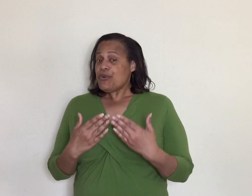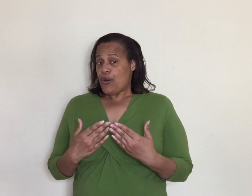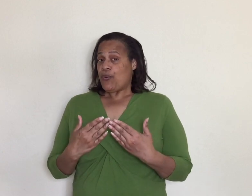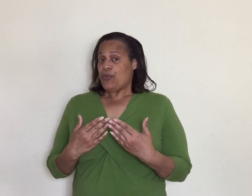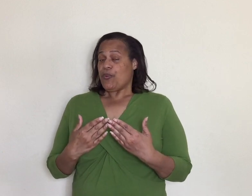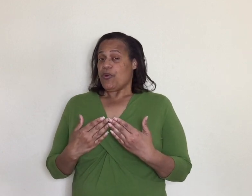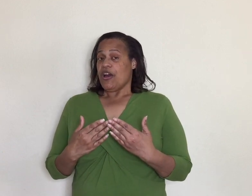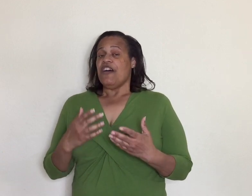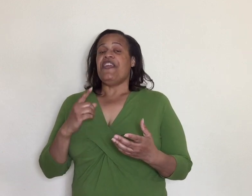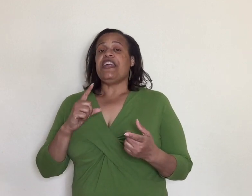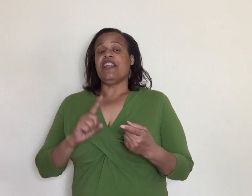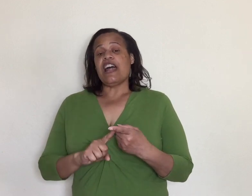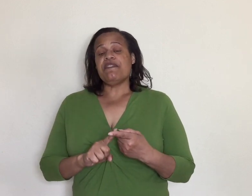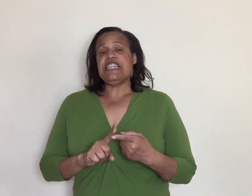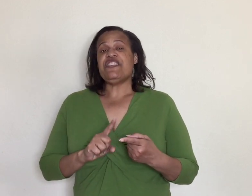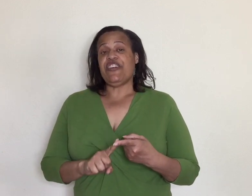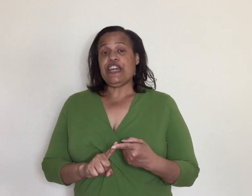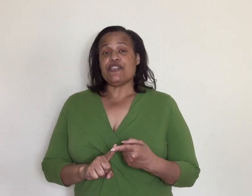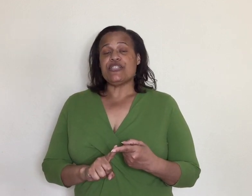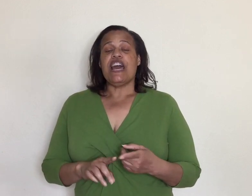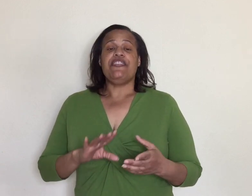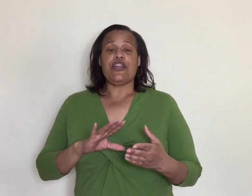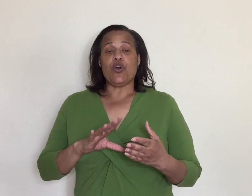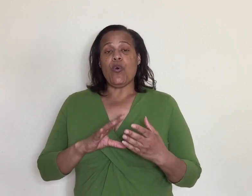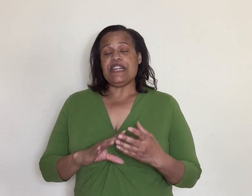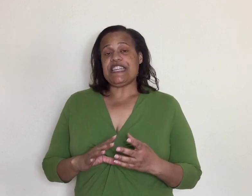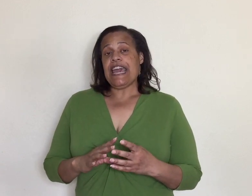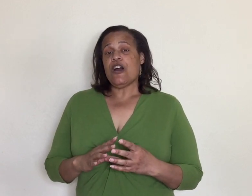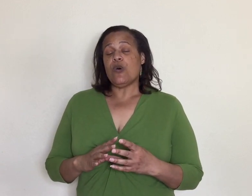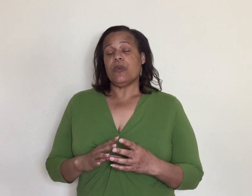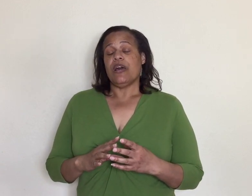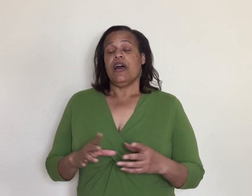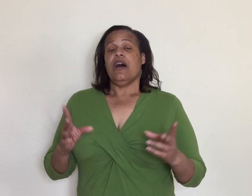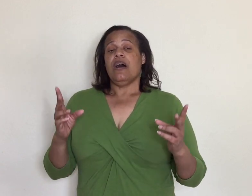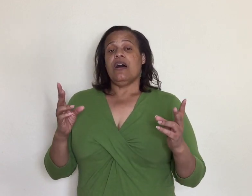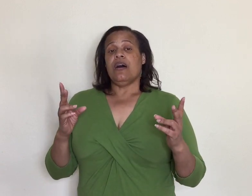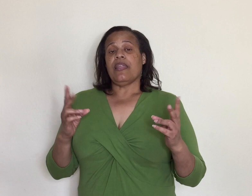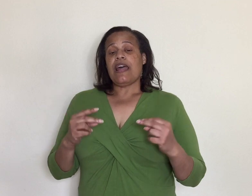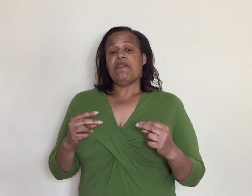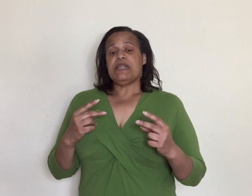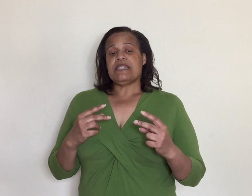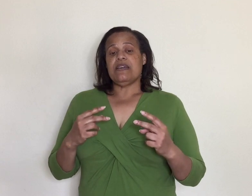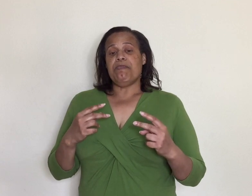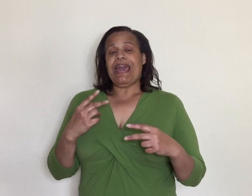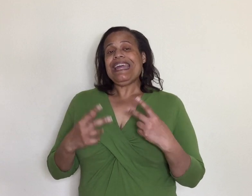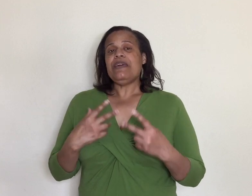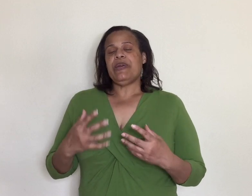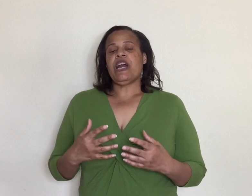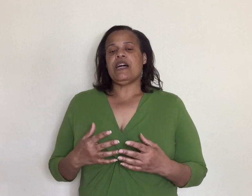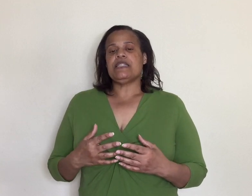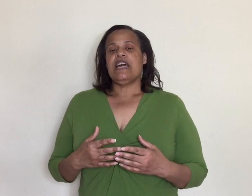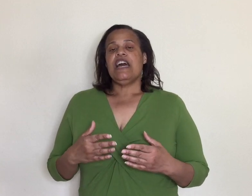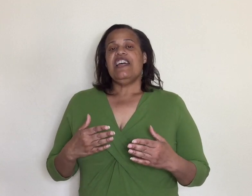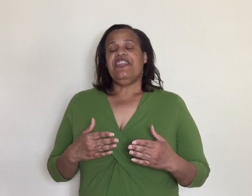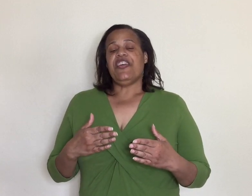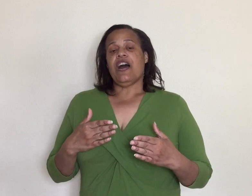know that a lot of these figures that are going down a lot of them mainly because the